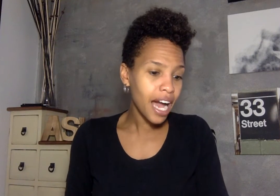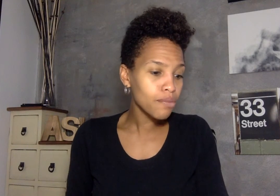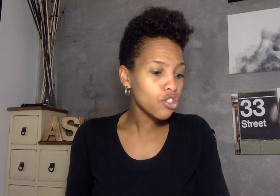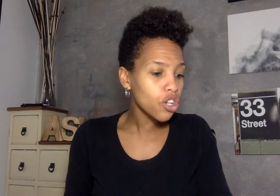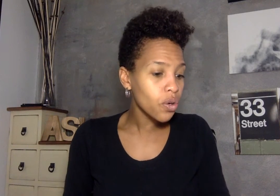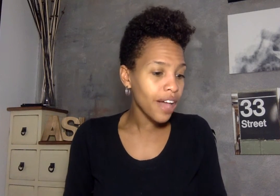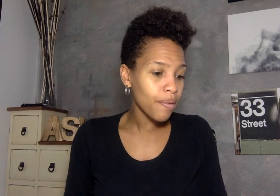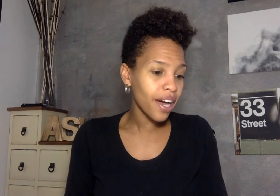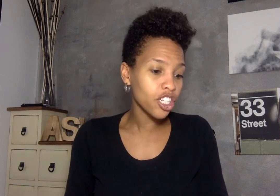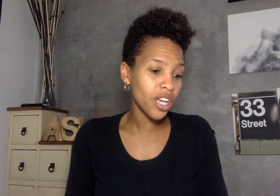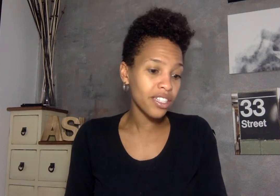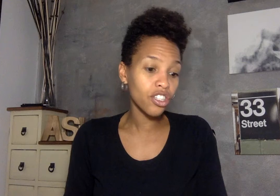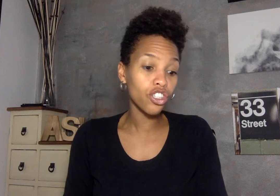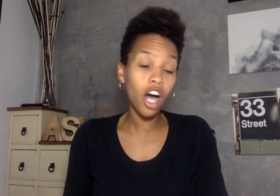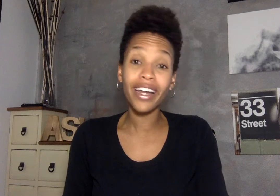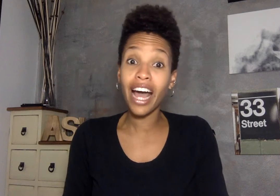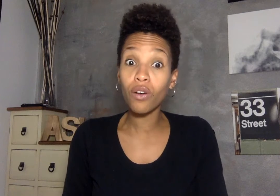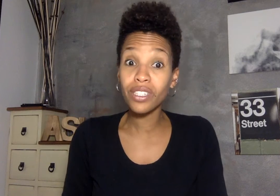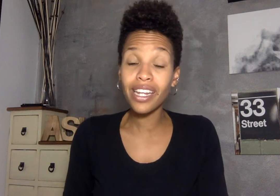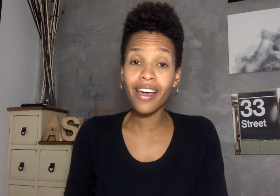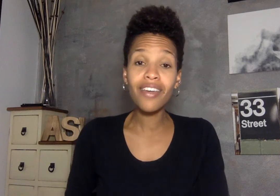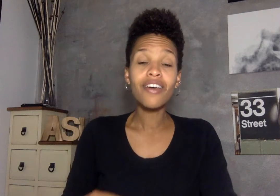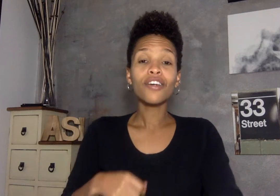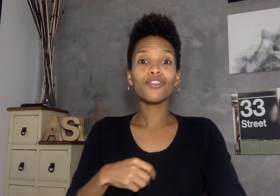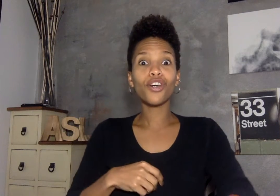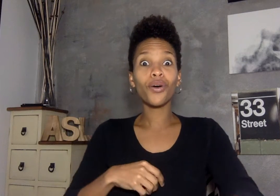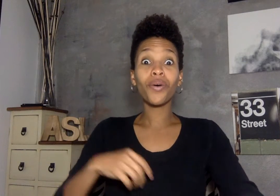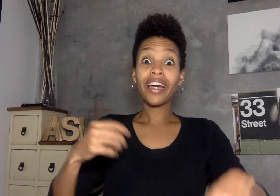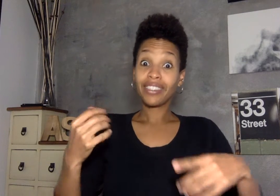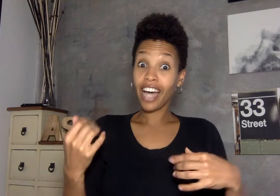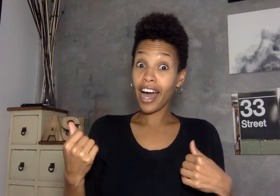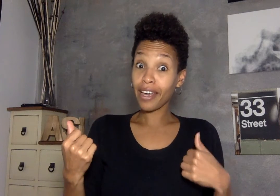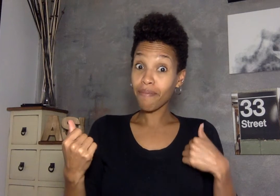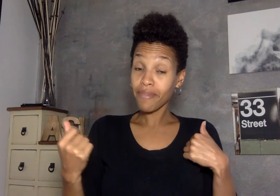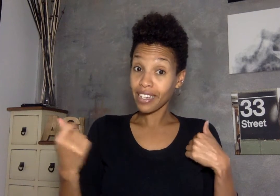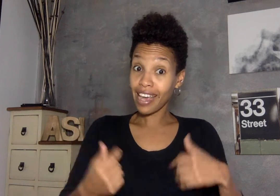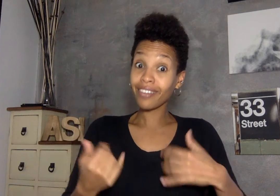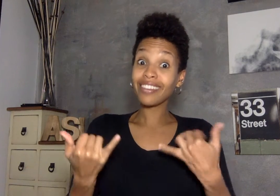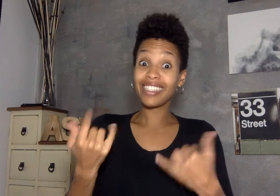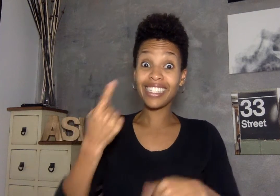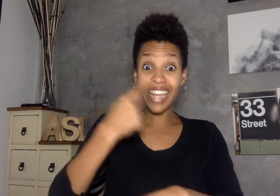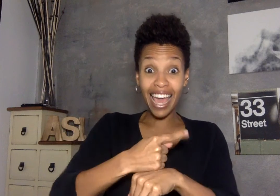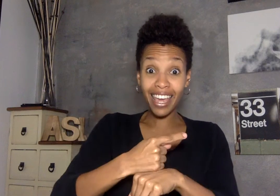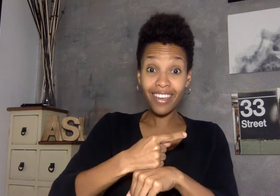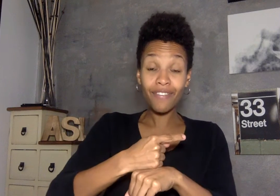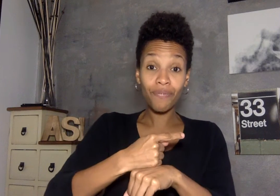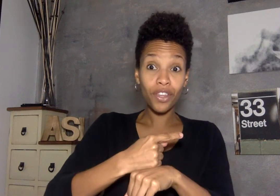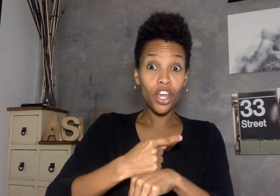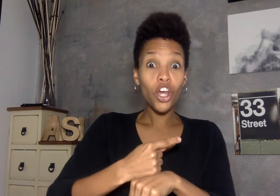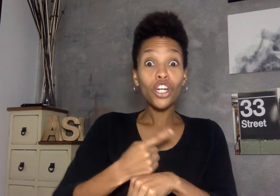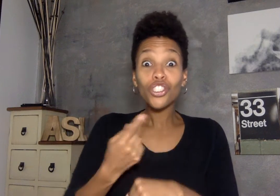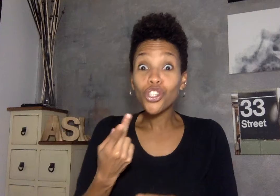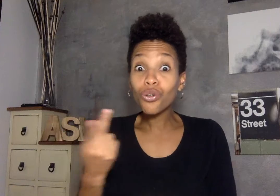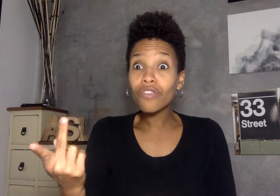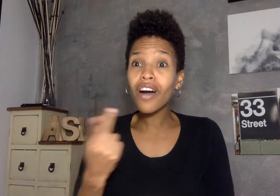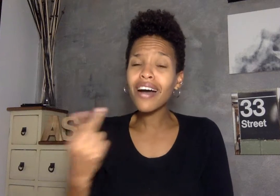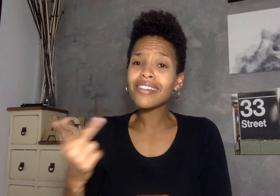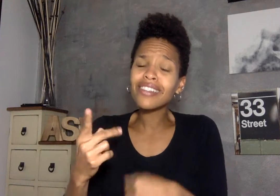i'm so glad we got a chance to talk it out today so time again today two of us